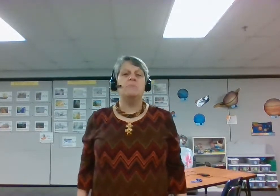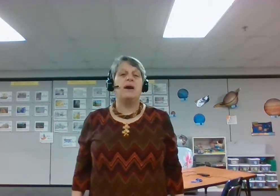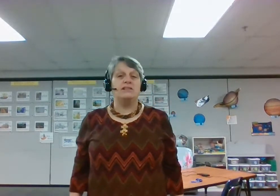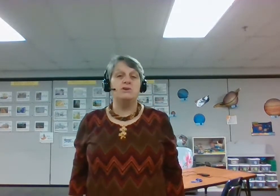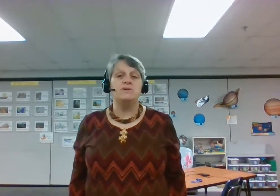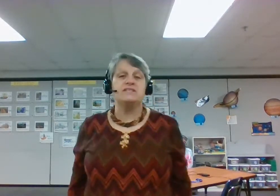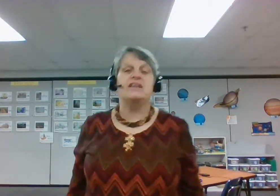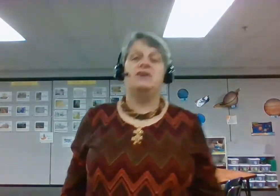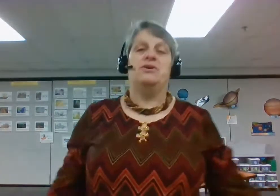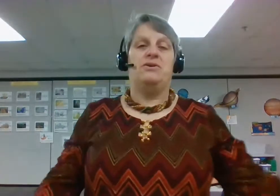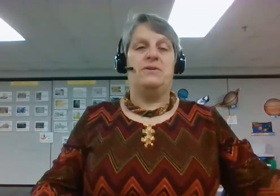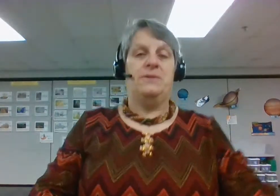by Lewis Carroll. Father William,